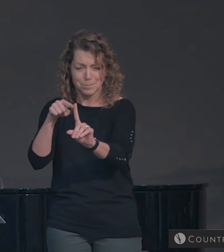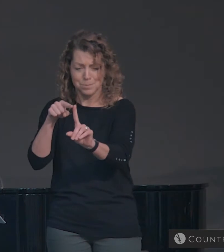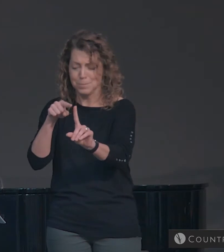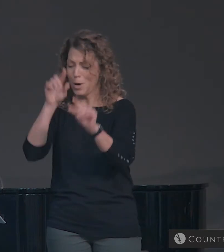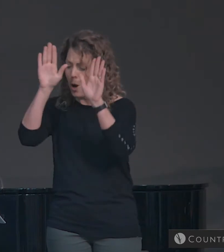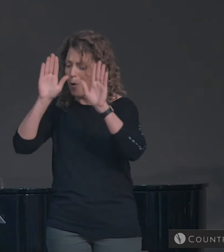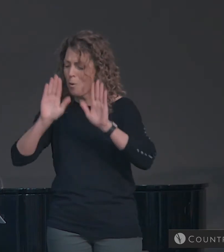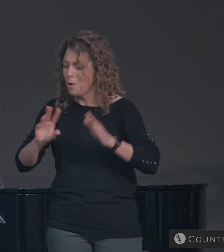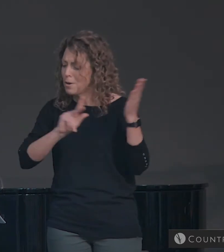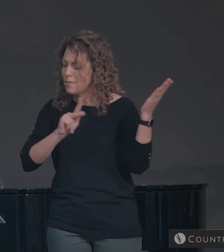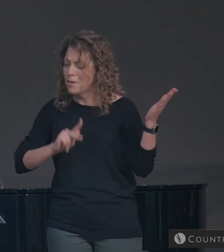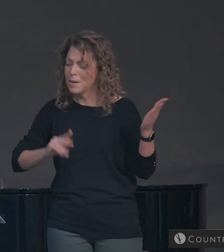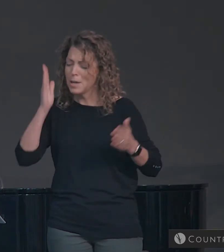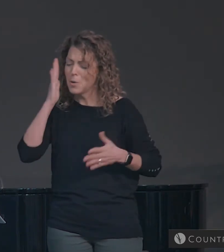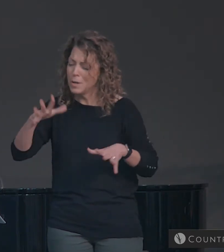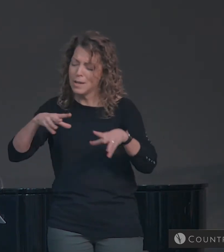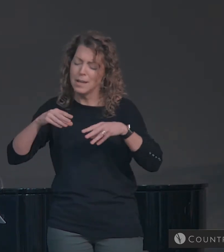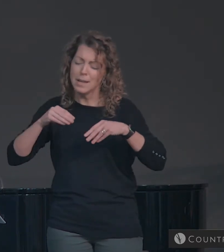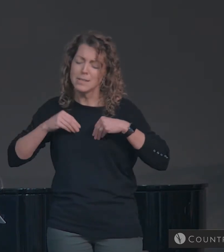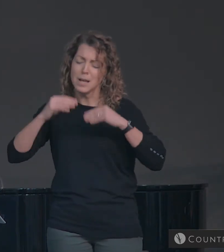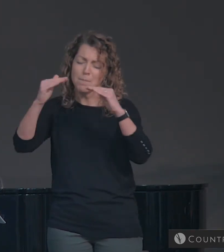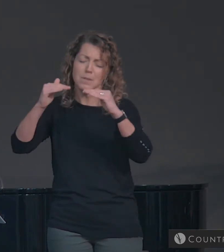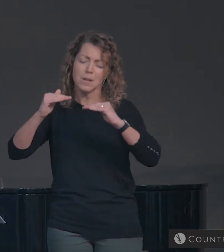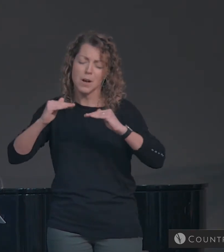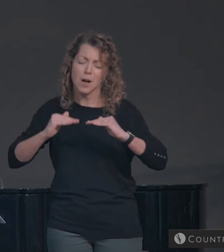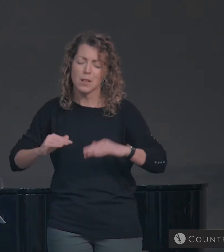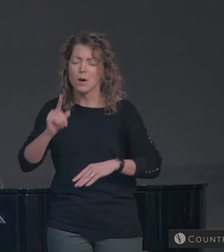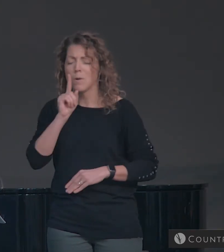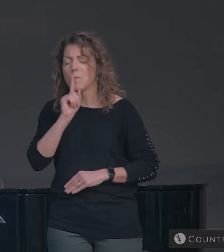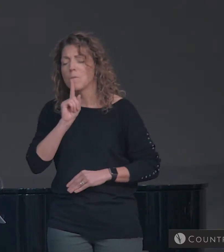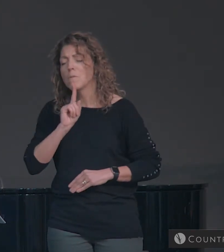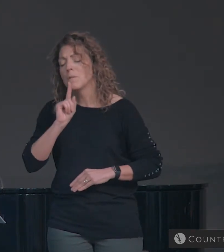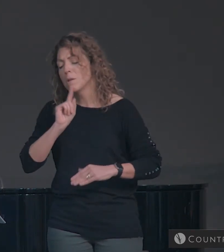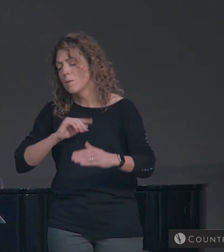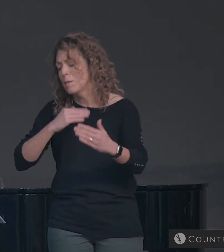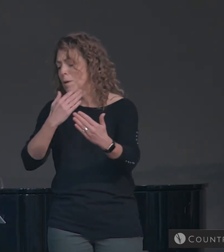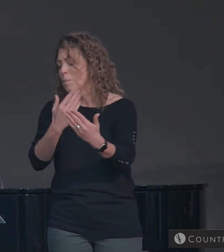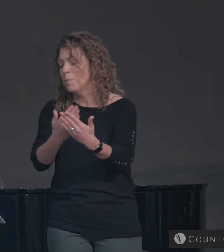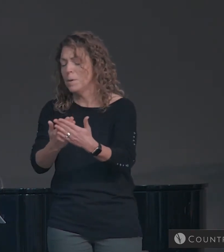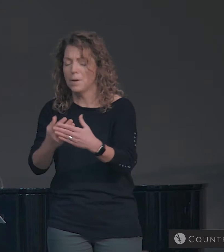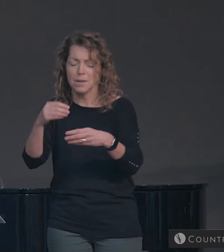would take a low and lonely birth.